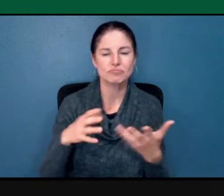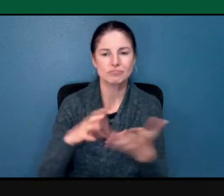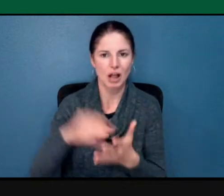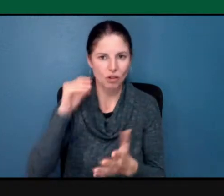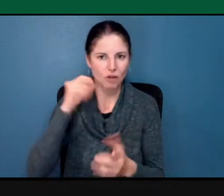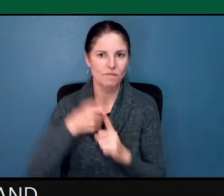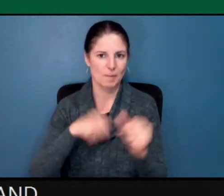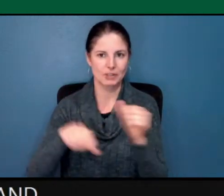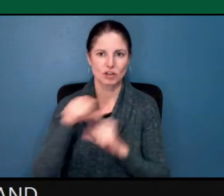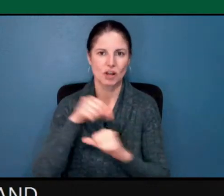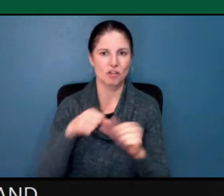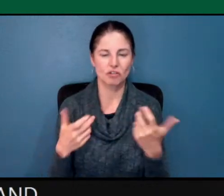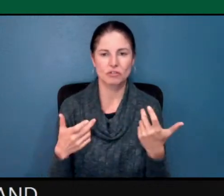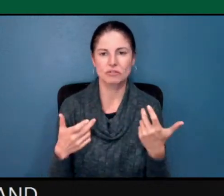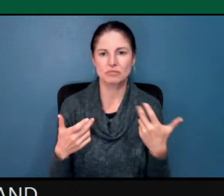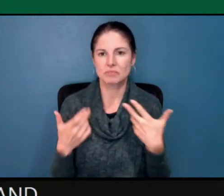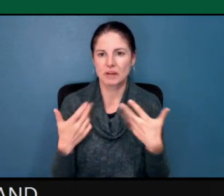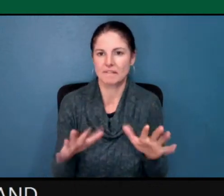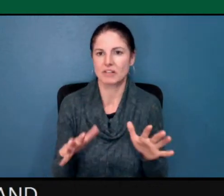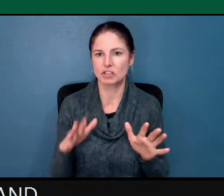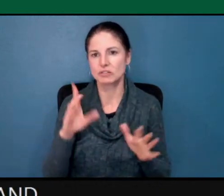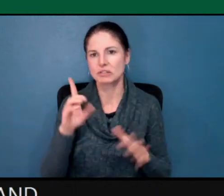examples here on campus as well.